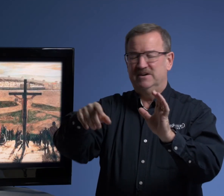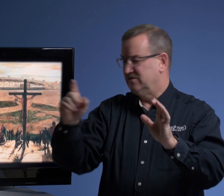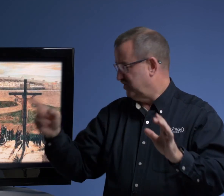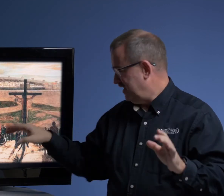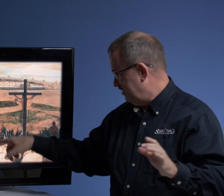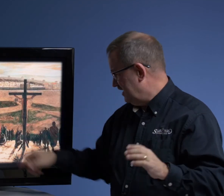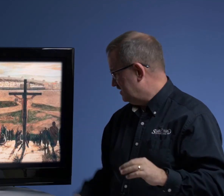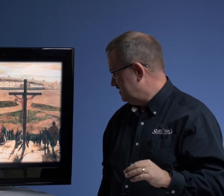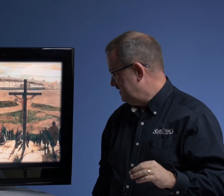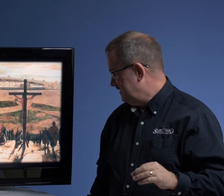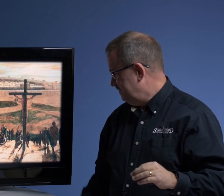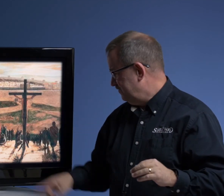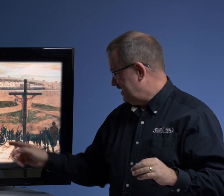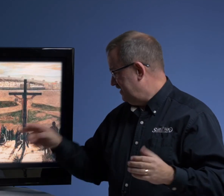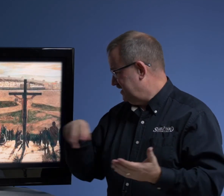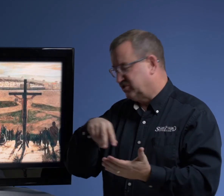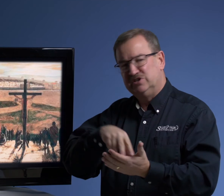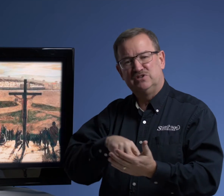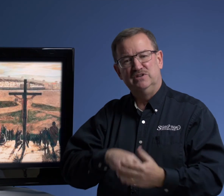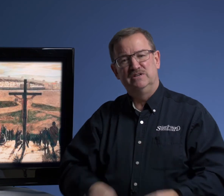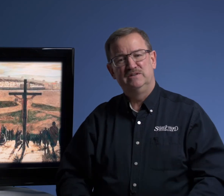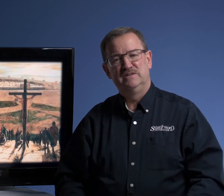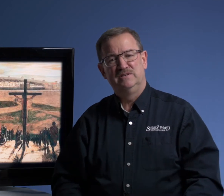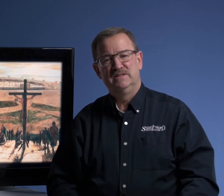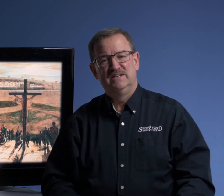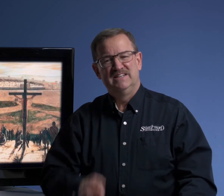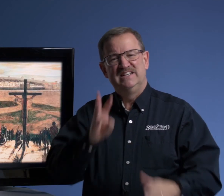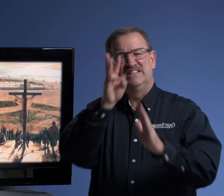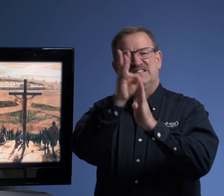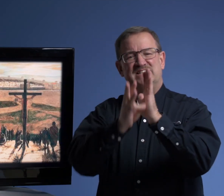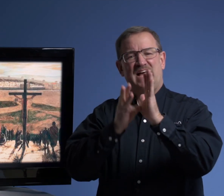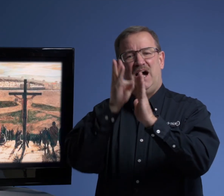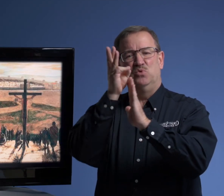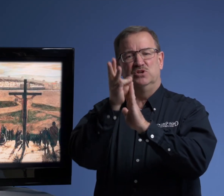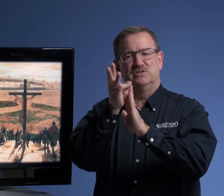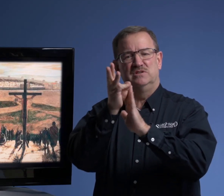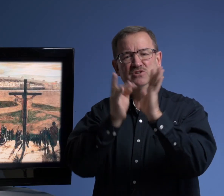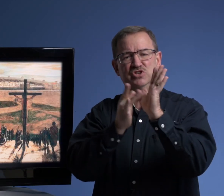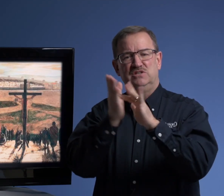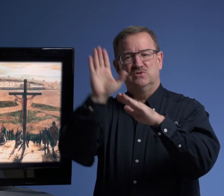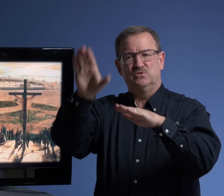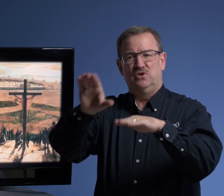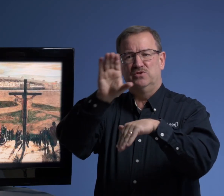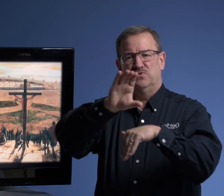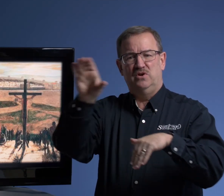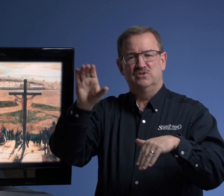place. And there she stood. Six hours, Jesus was on the cross.